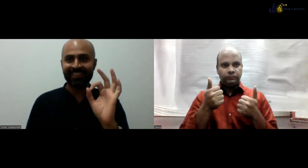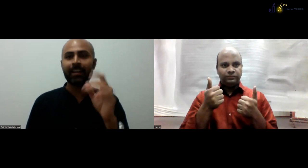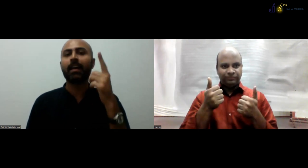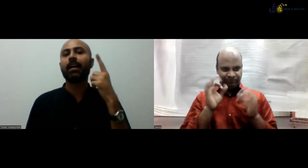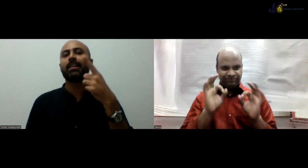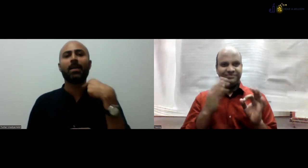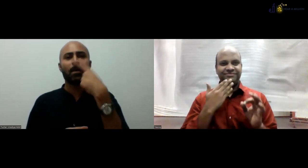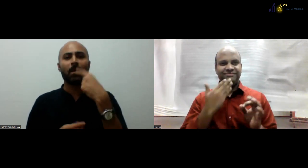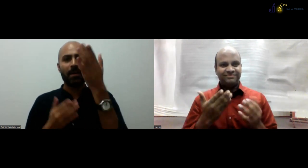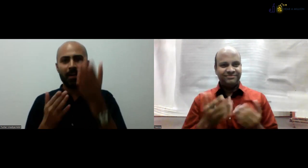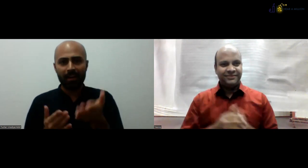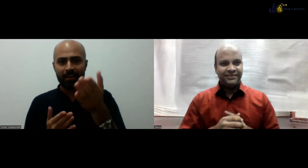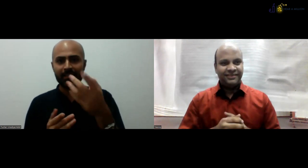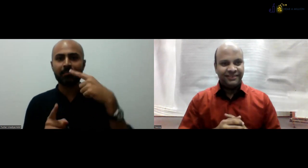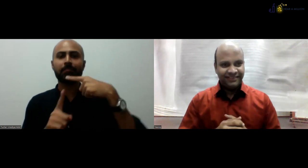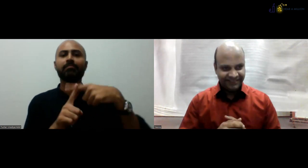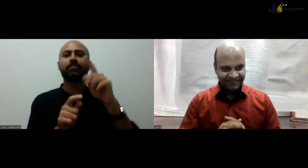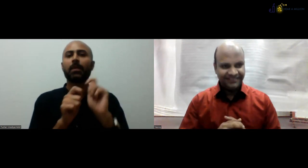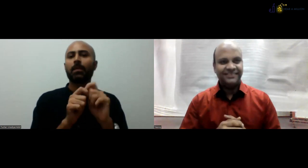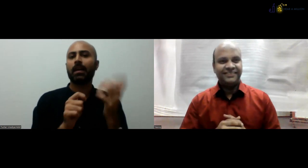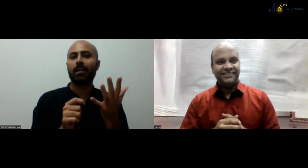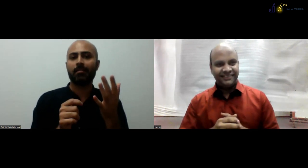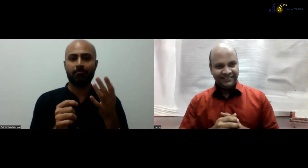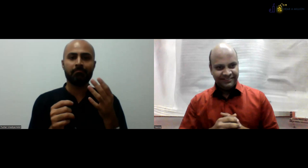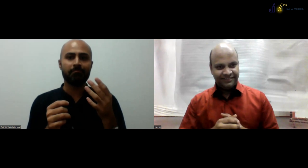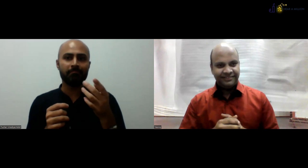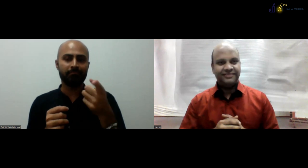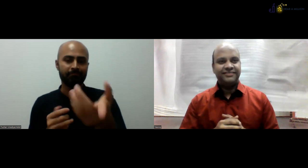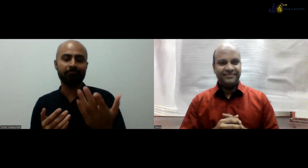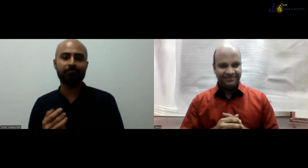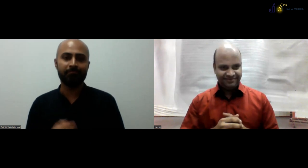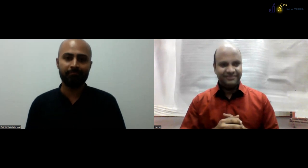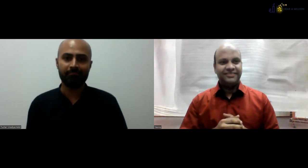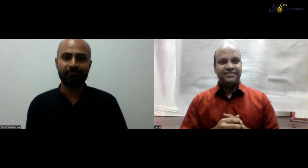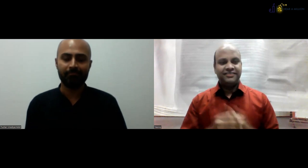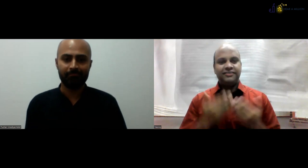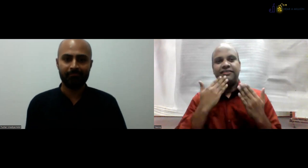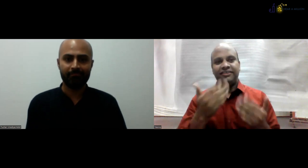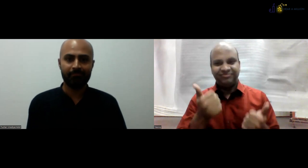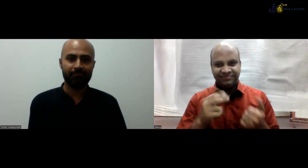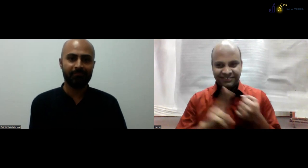Hi, Neeraj. Hello. Please let us know a little about yourself, what you do.